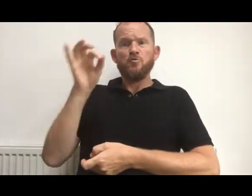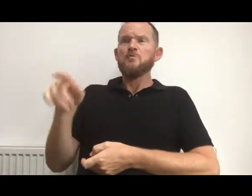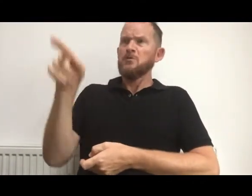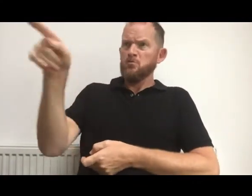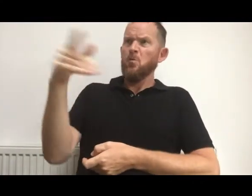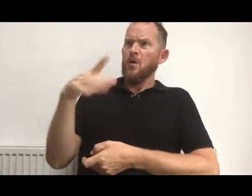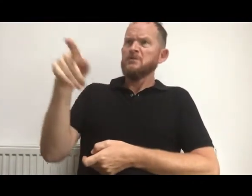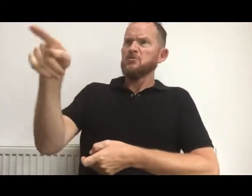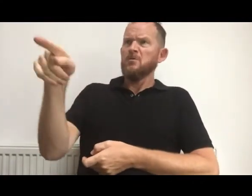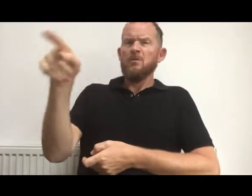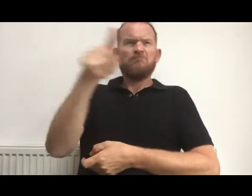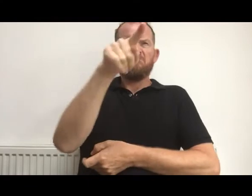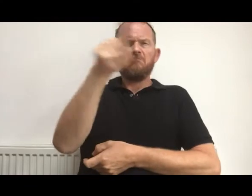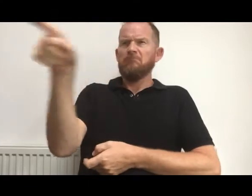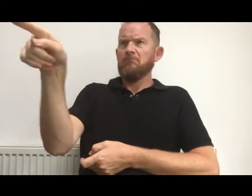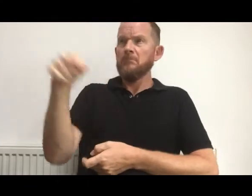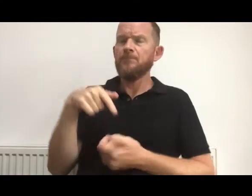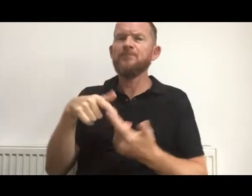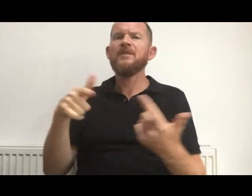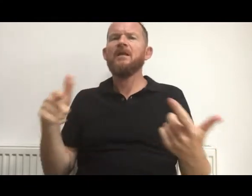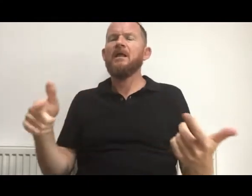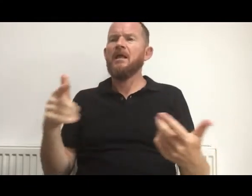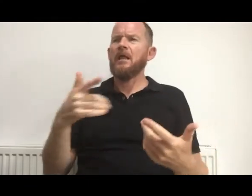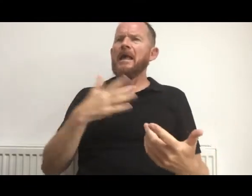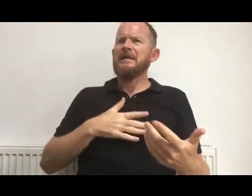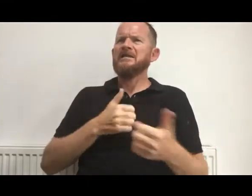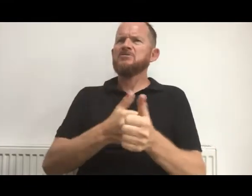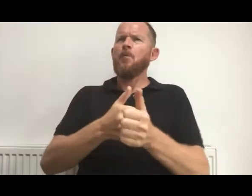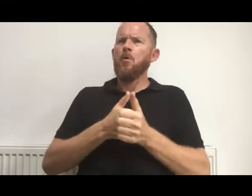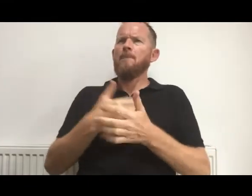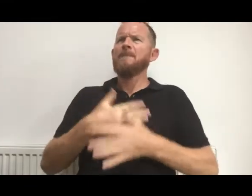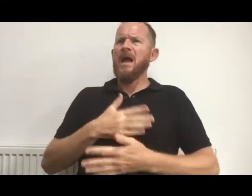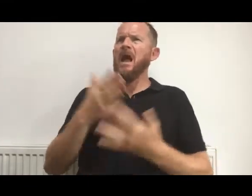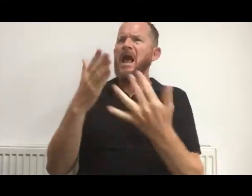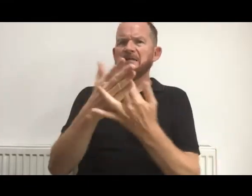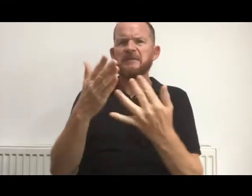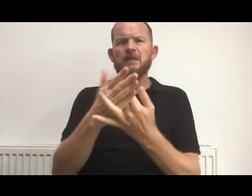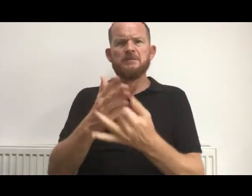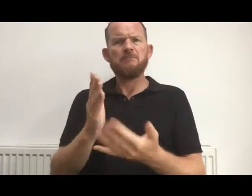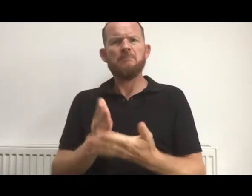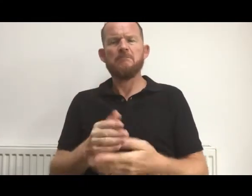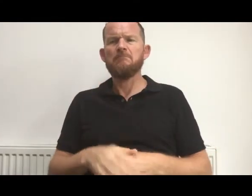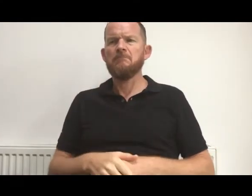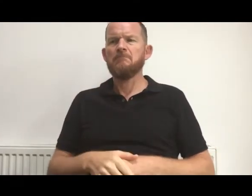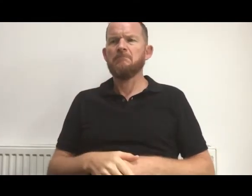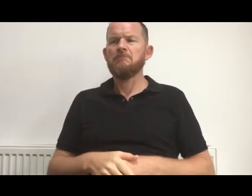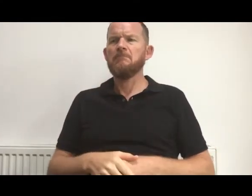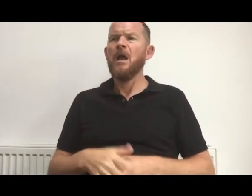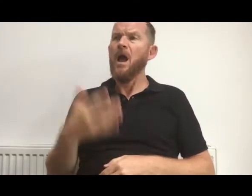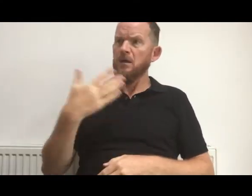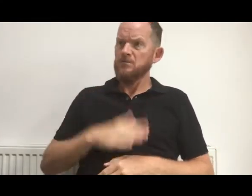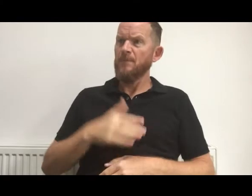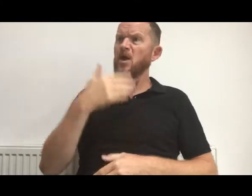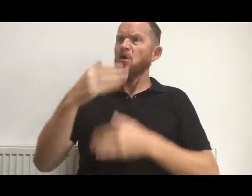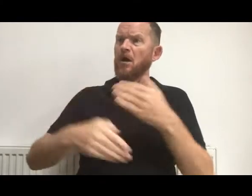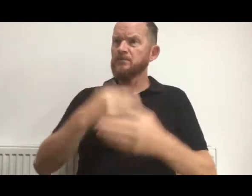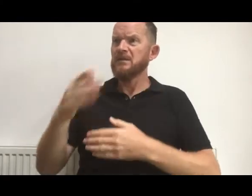say, I need support for my access. To be at the hospital together now can